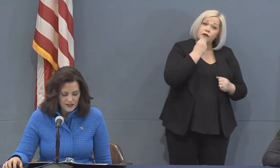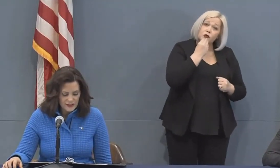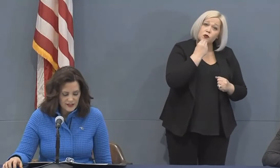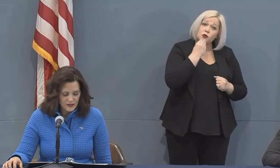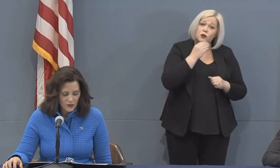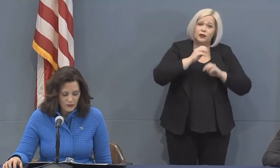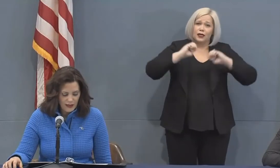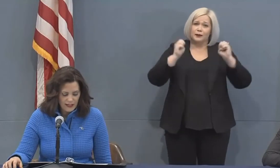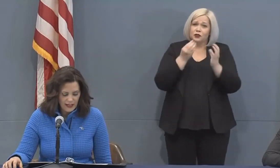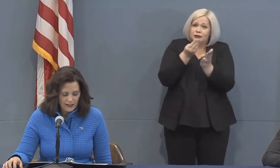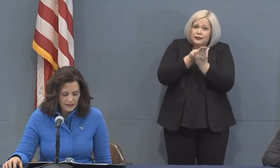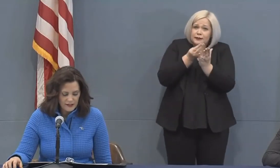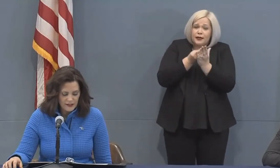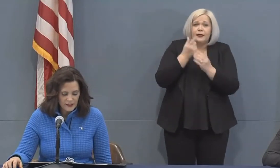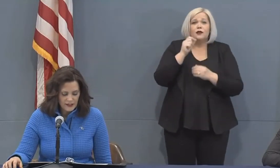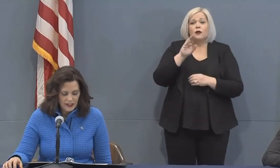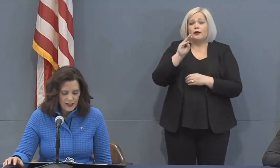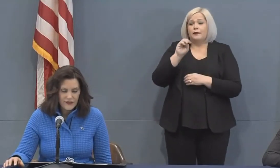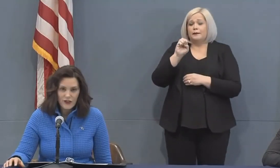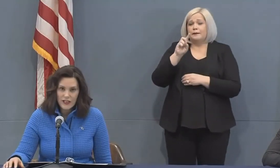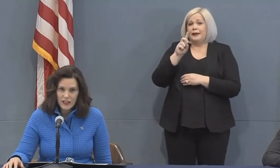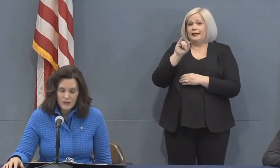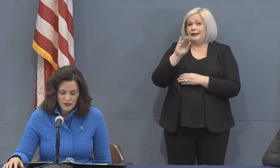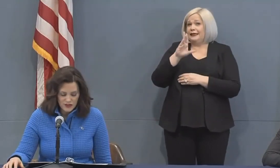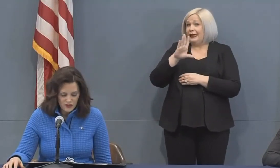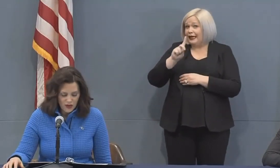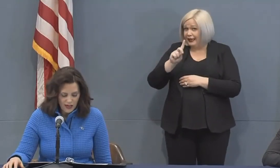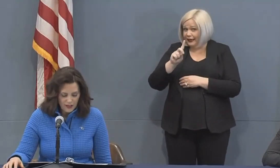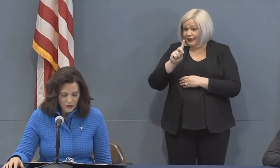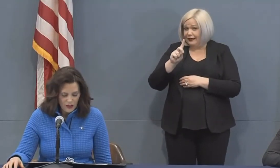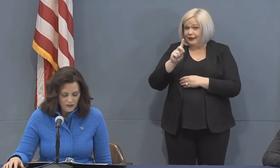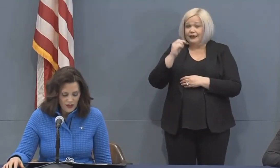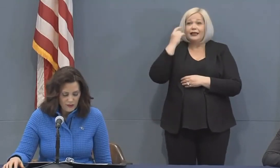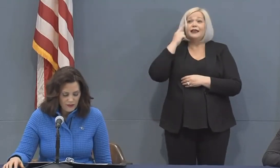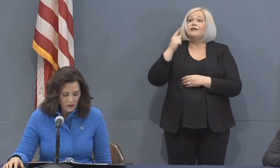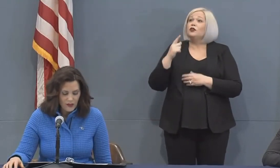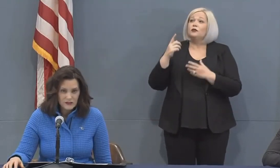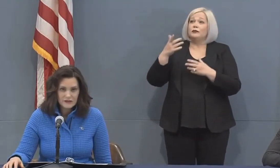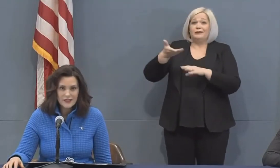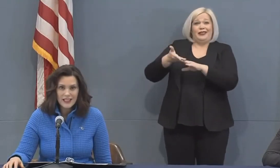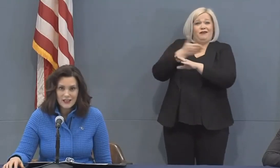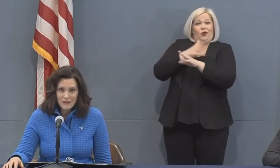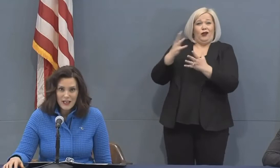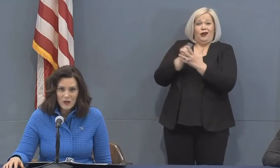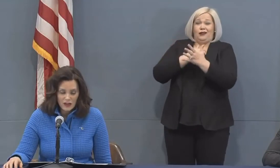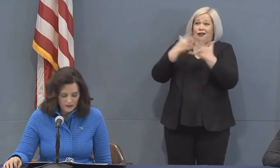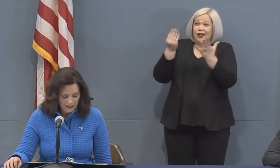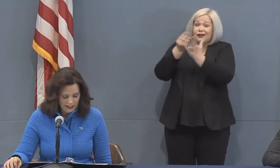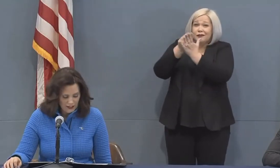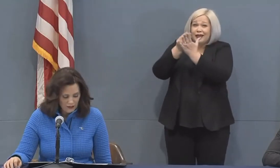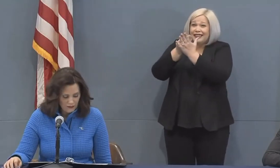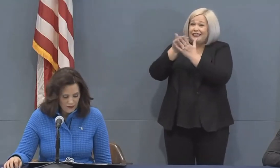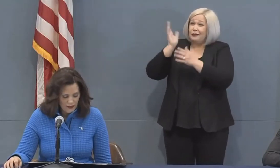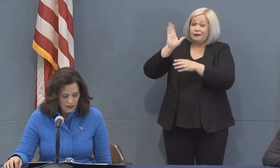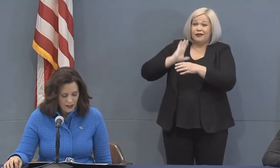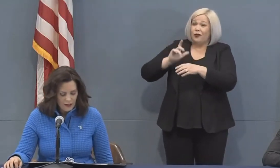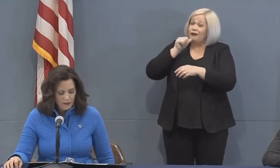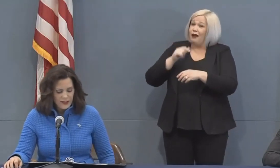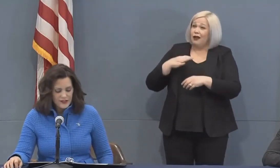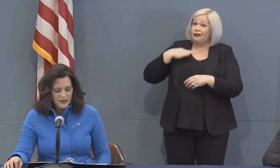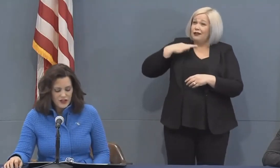cash assistance, or Medicaid. And if your income was too high to qualify before, you might qualify now.